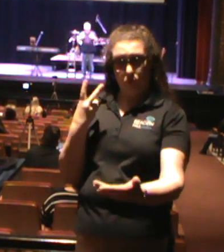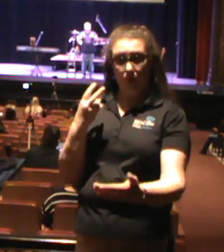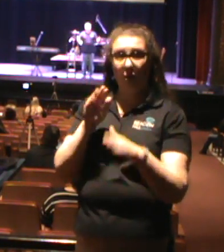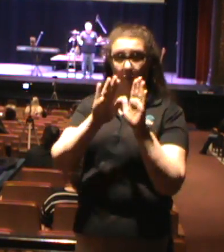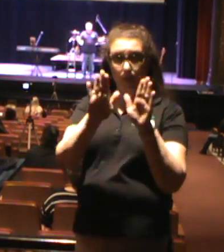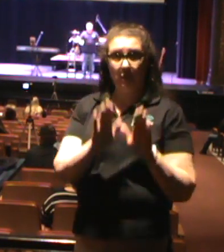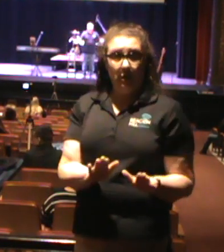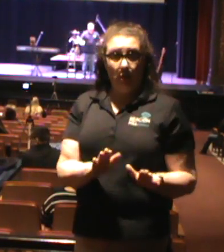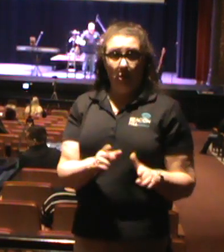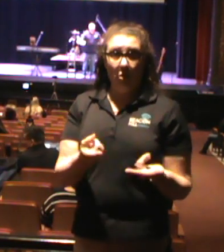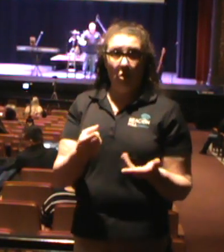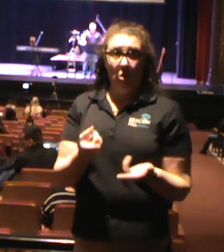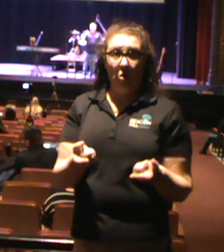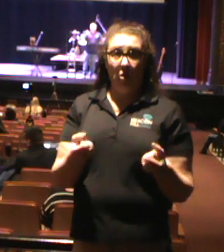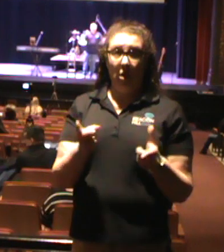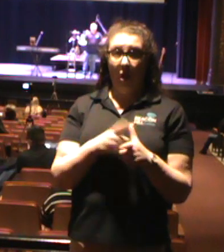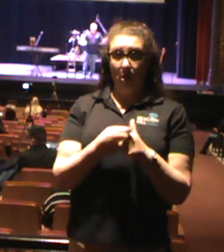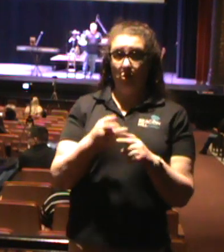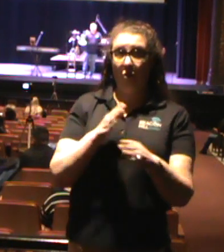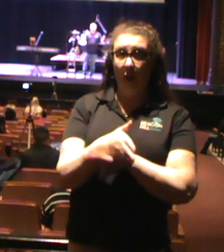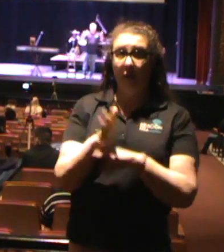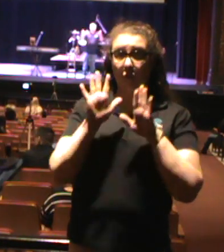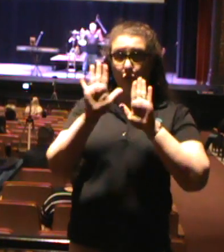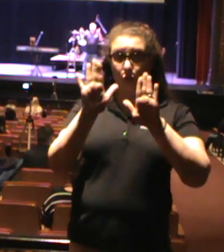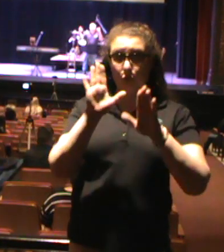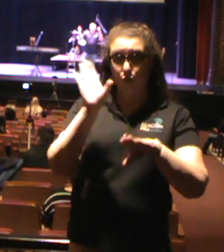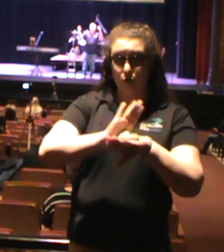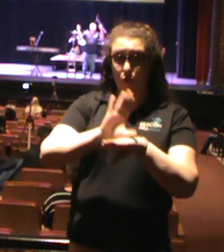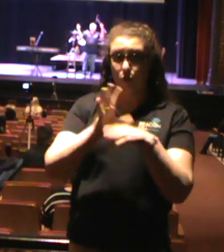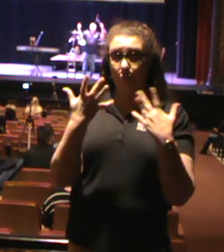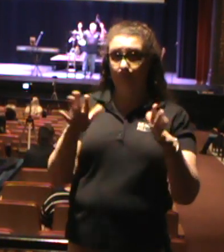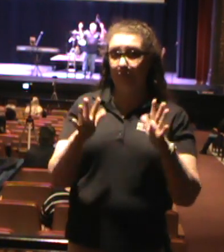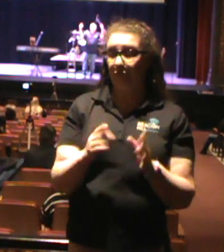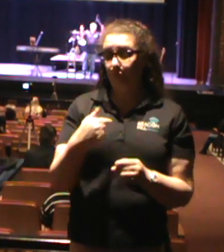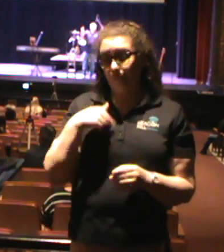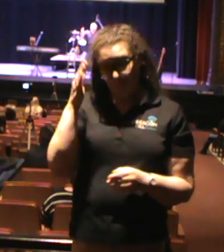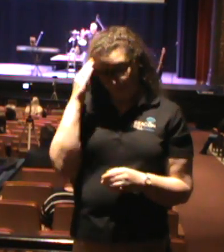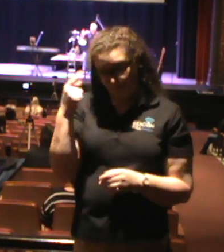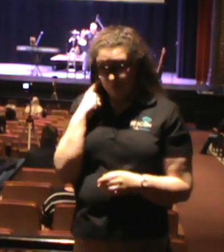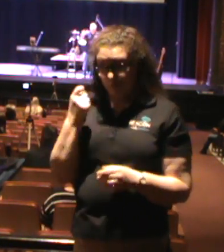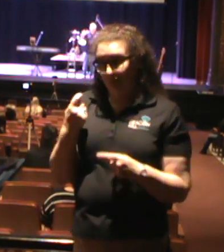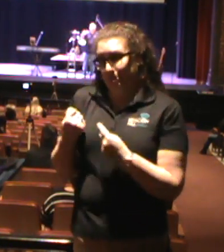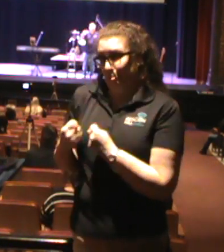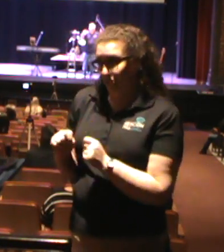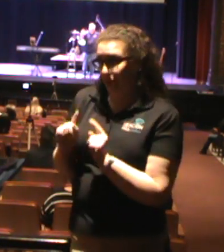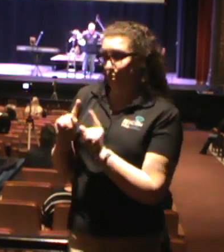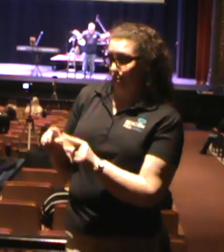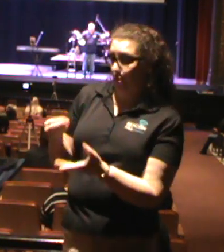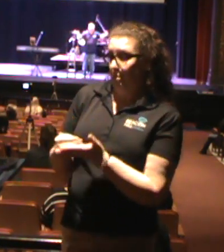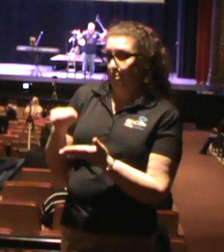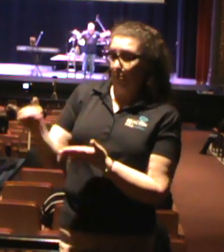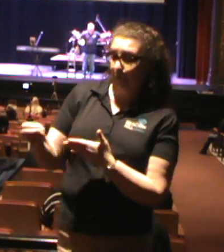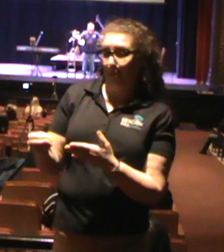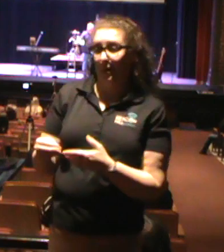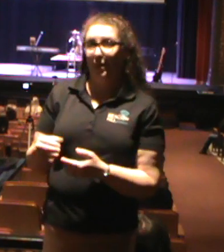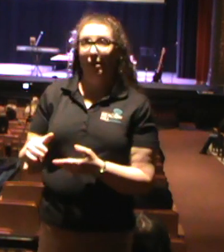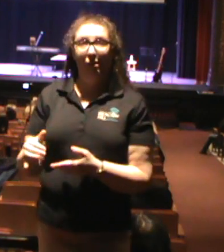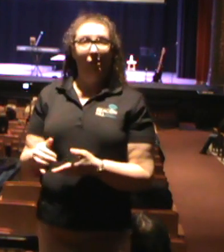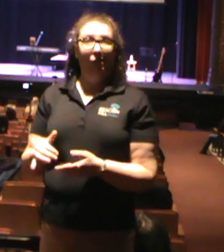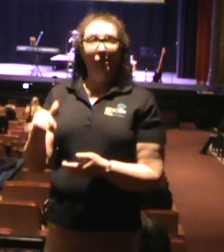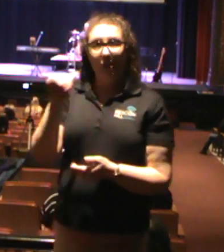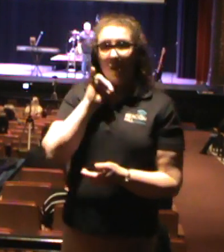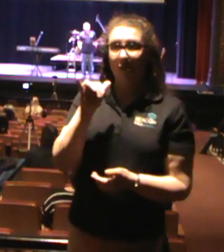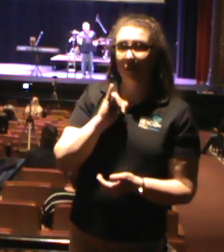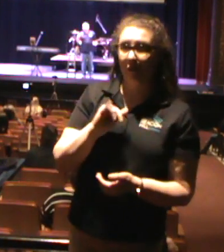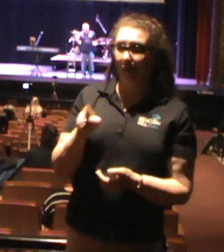Sunday when the church would let out. I know this because, well, we tried it one time and they had chains at 7-Eleven